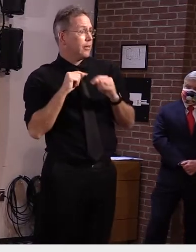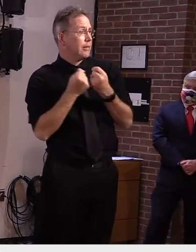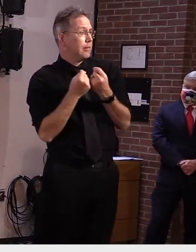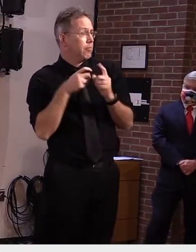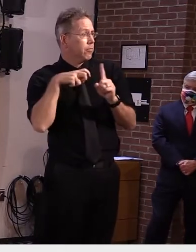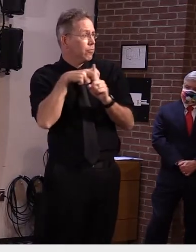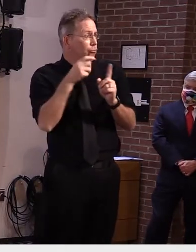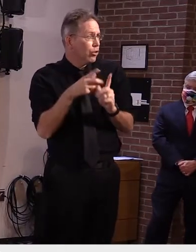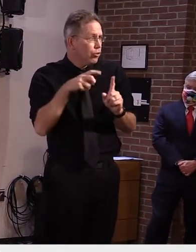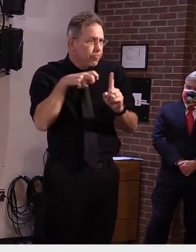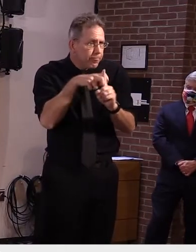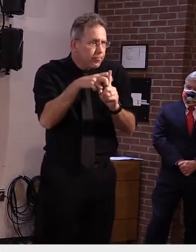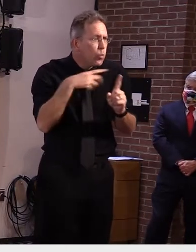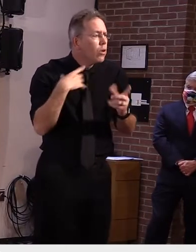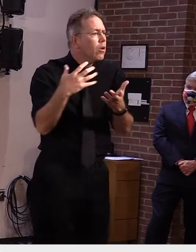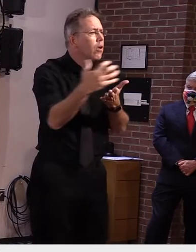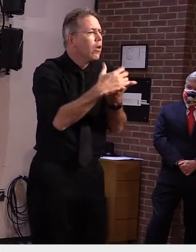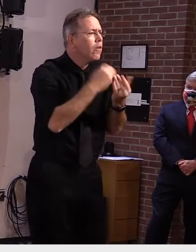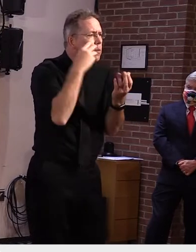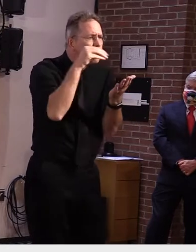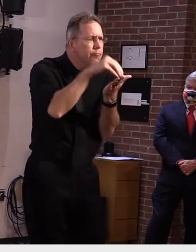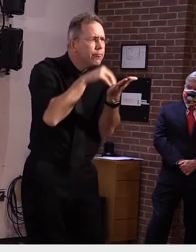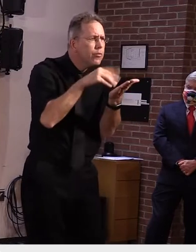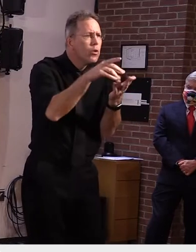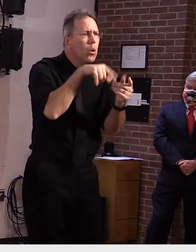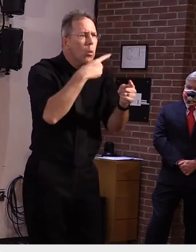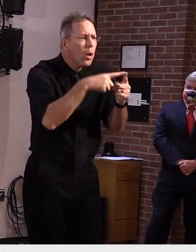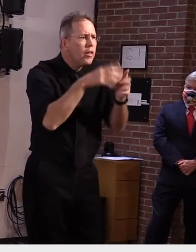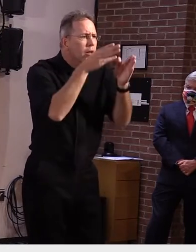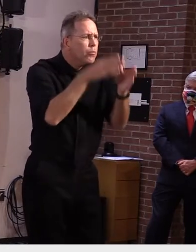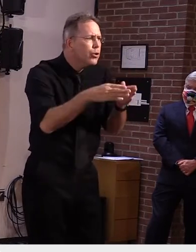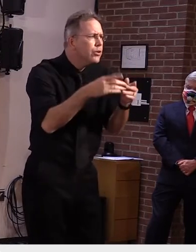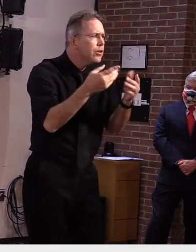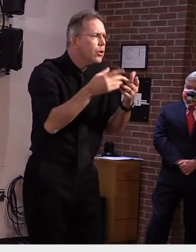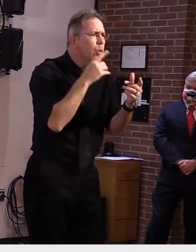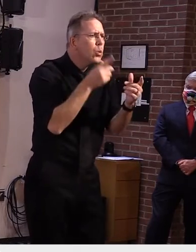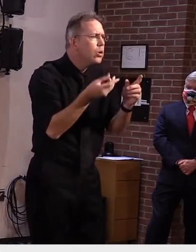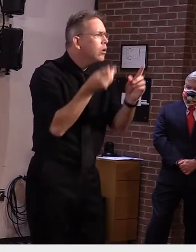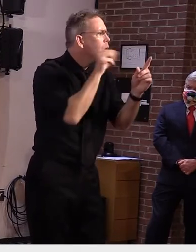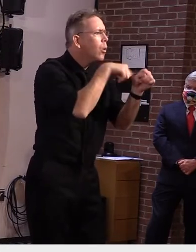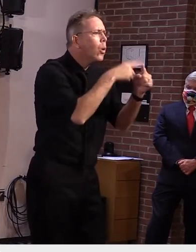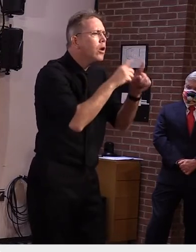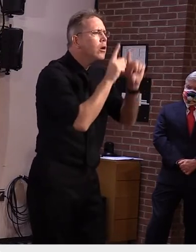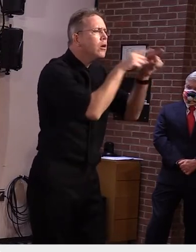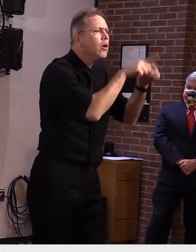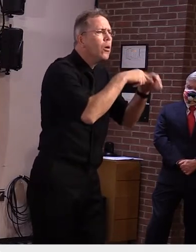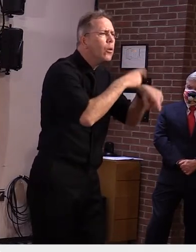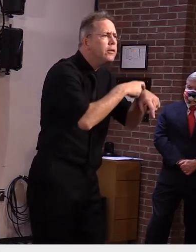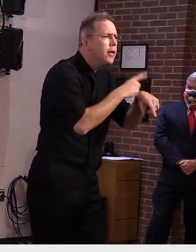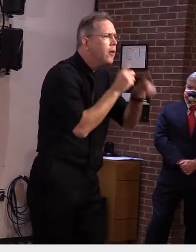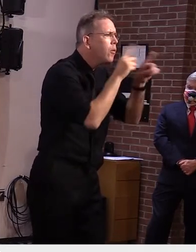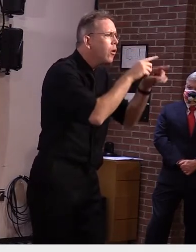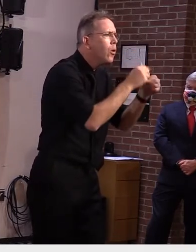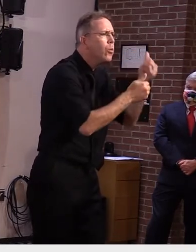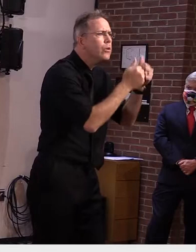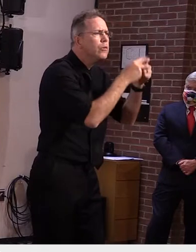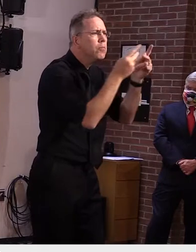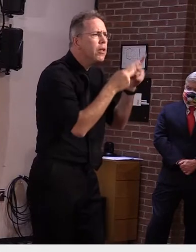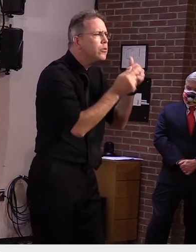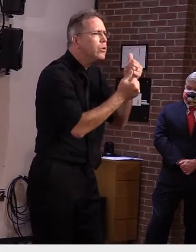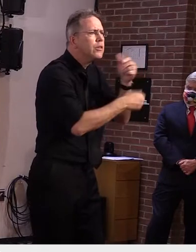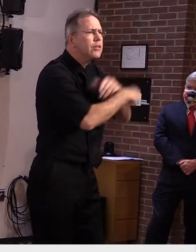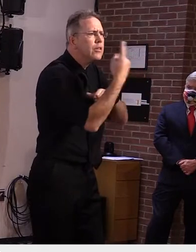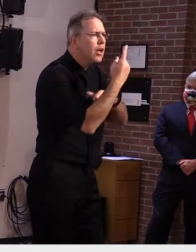case who their contacts are the time frame that the contact was potentially